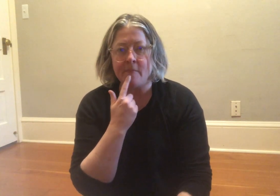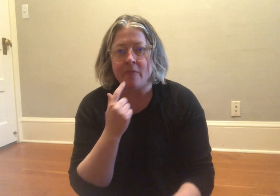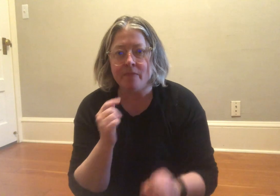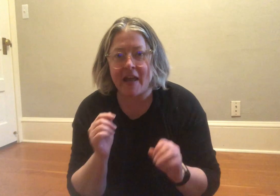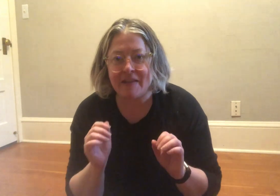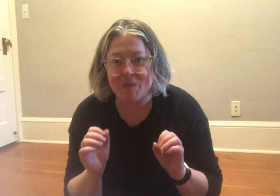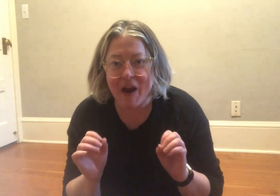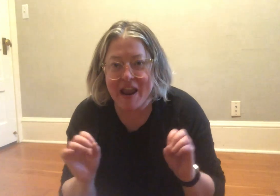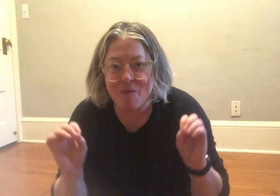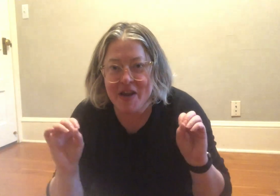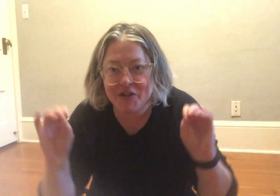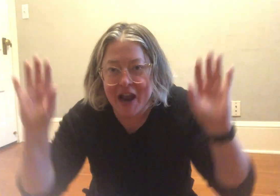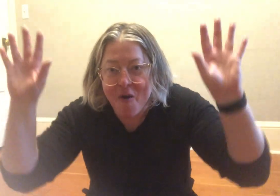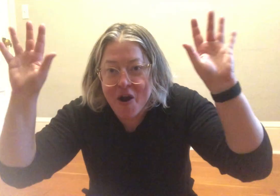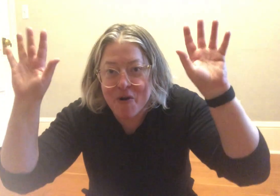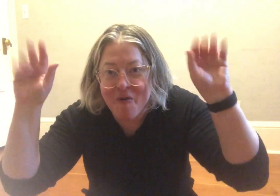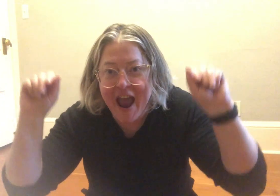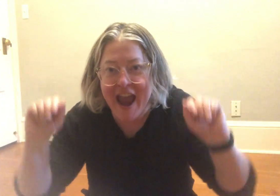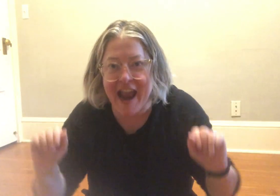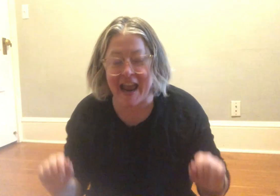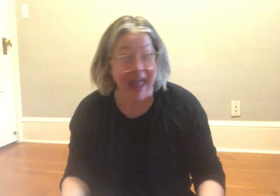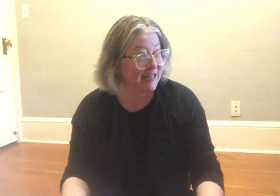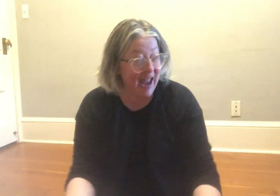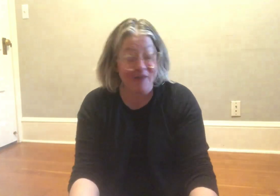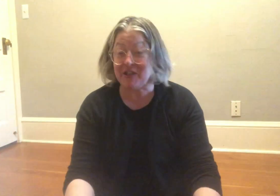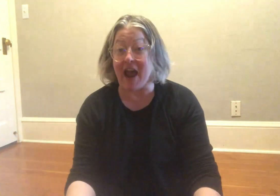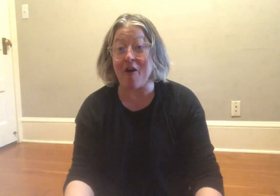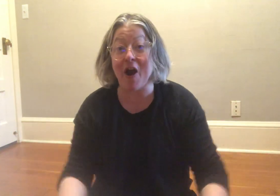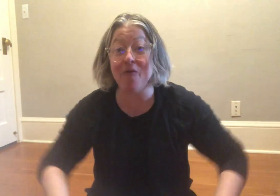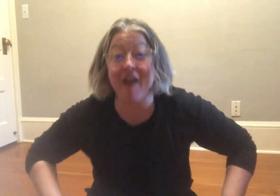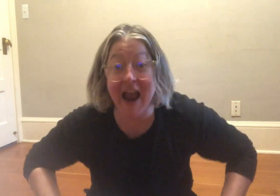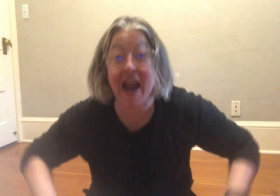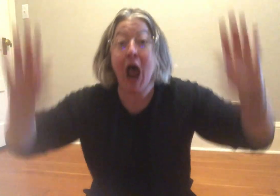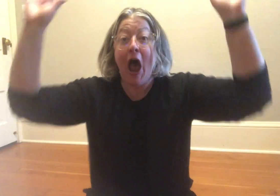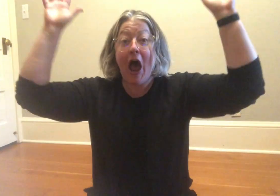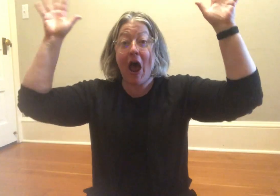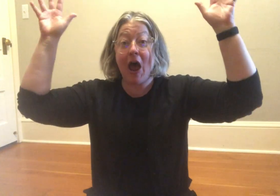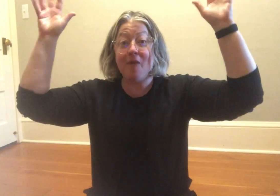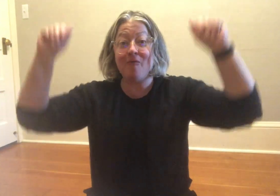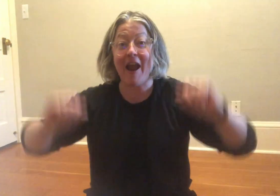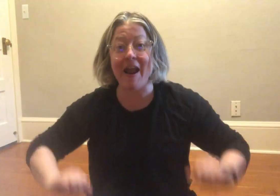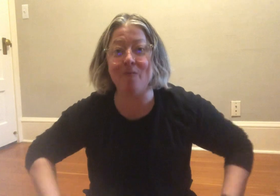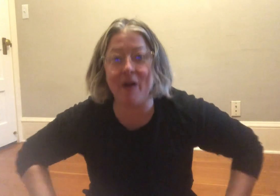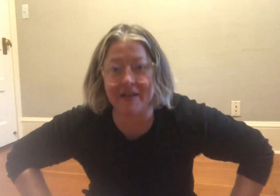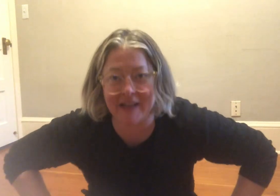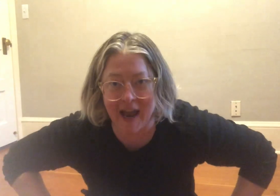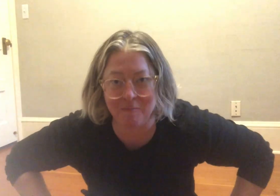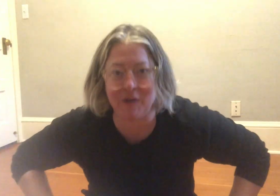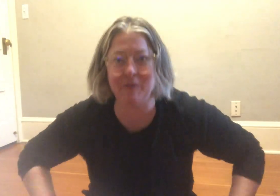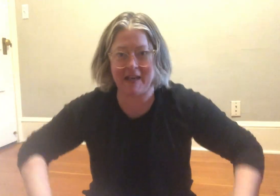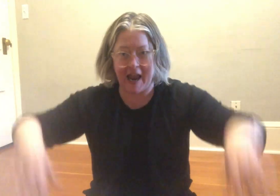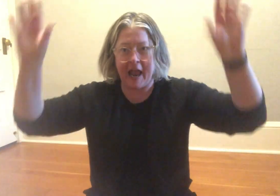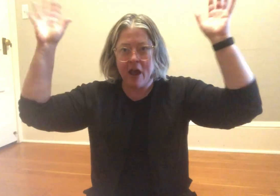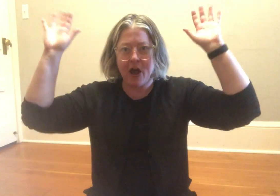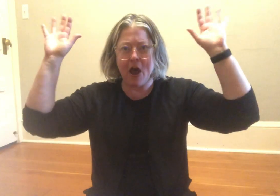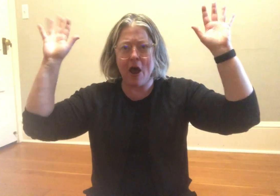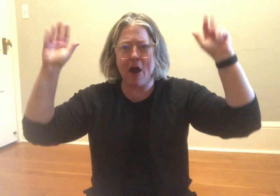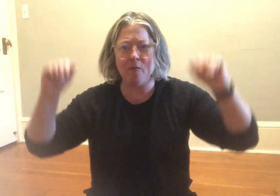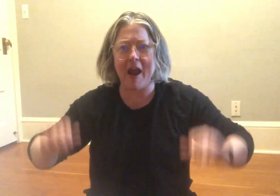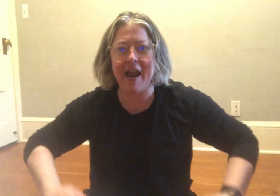That's right, we shout, hooray! Now shout, hooray! Hooray! One time today. Hooray!